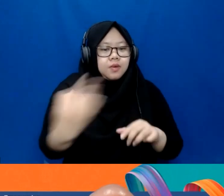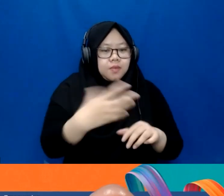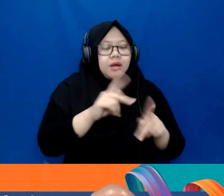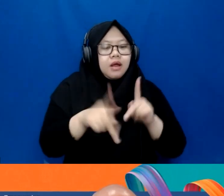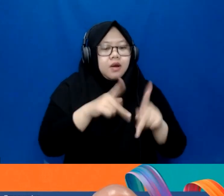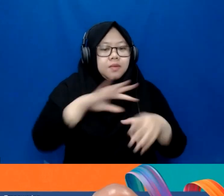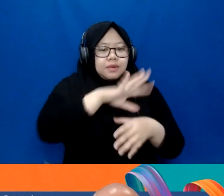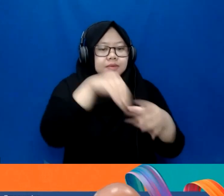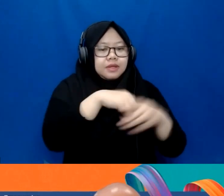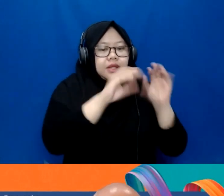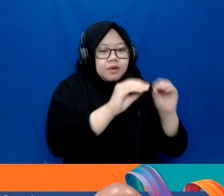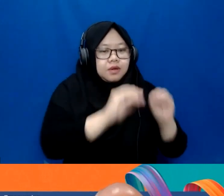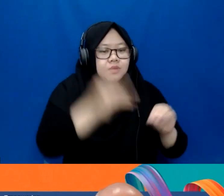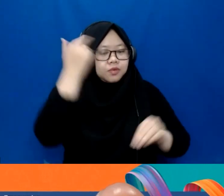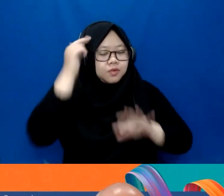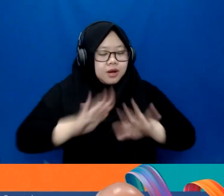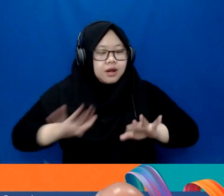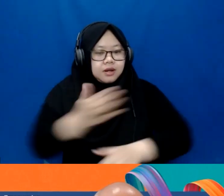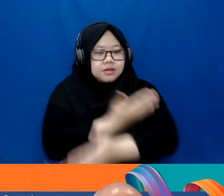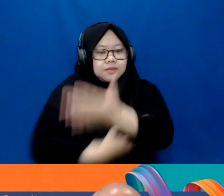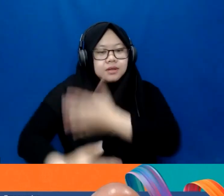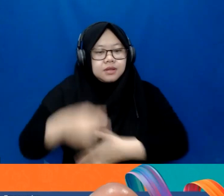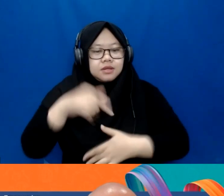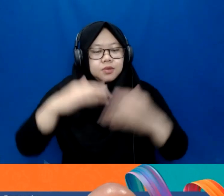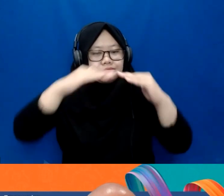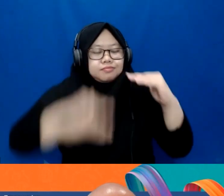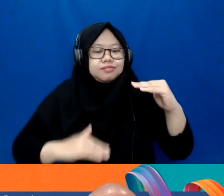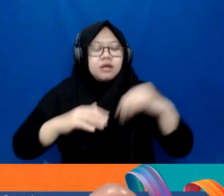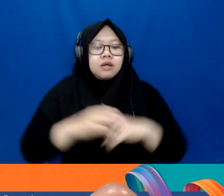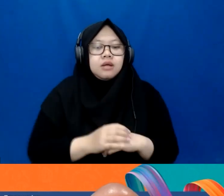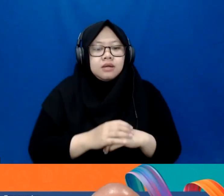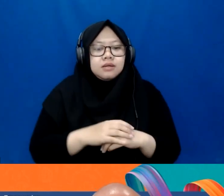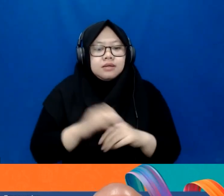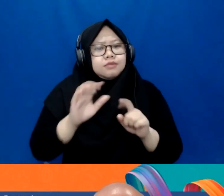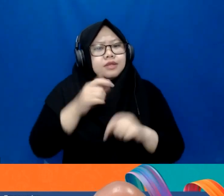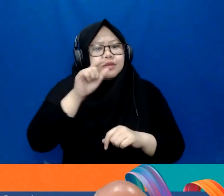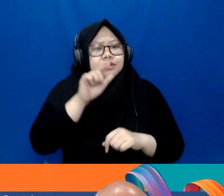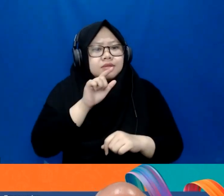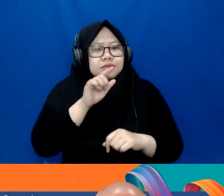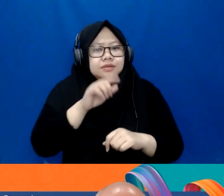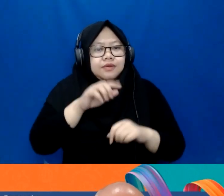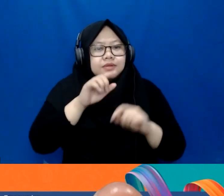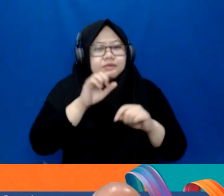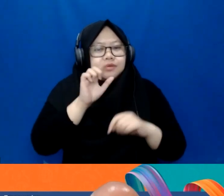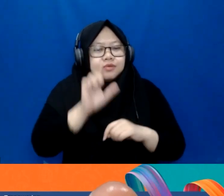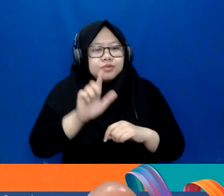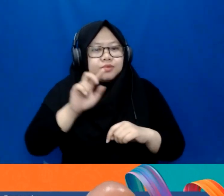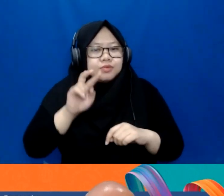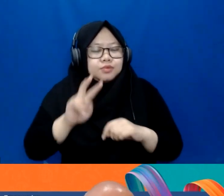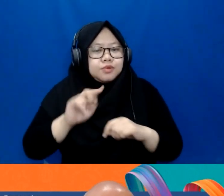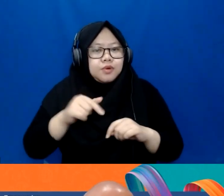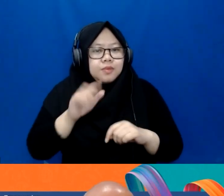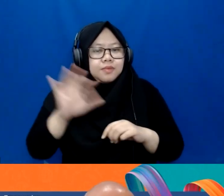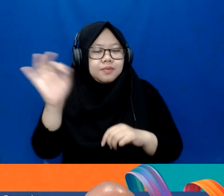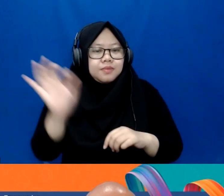education for children with disabilities is dropped like 52.7% in the primary and secondary